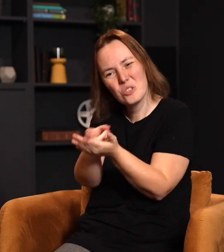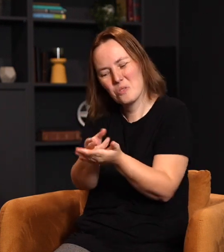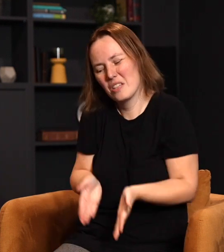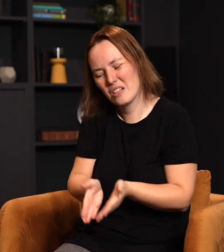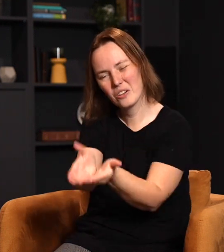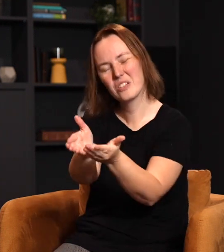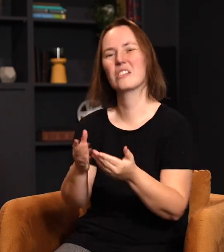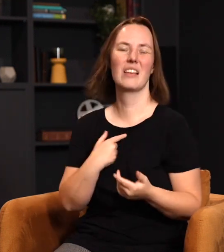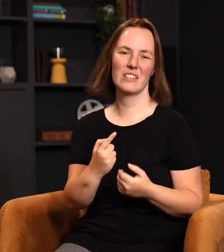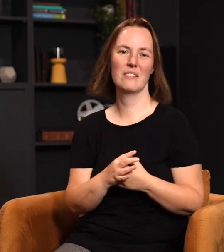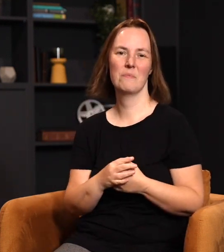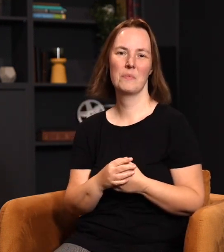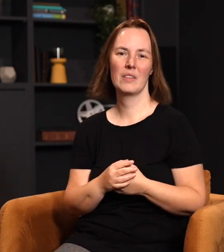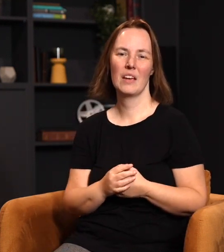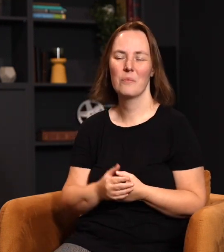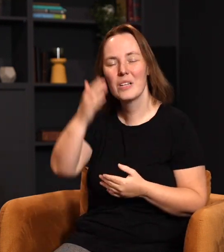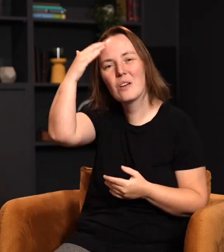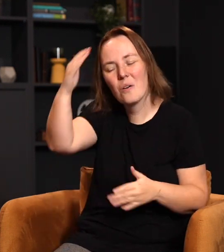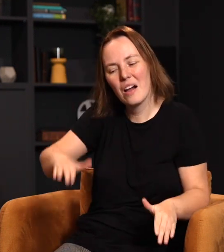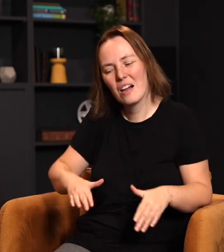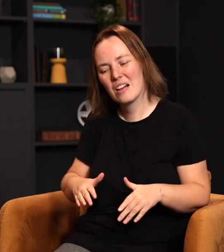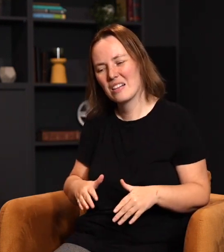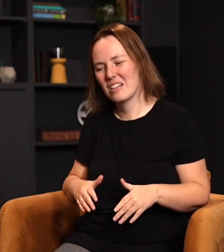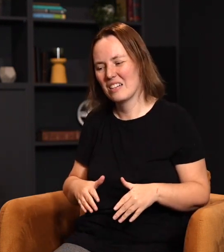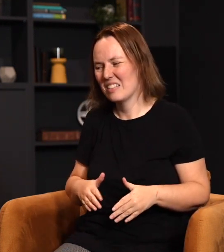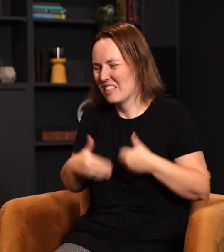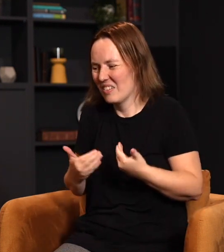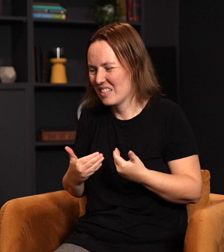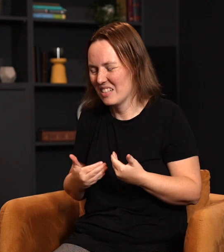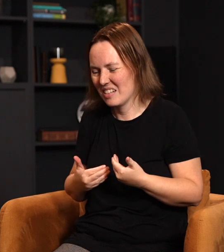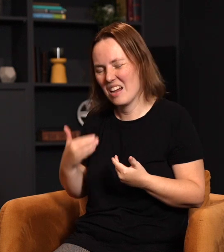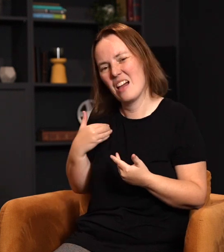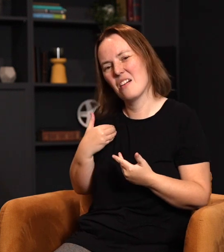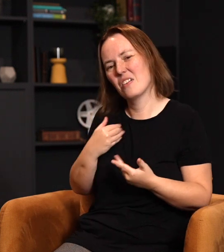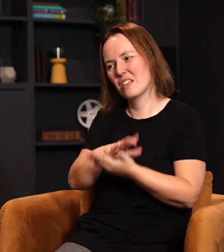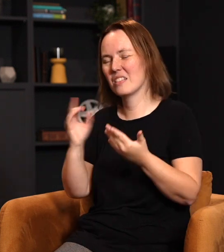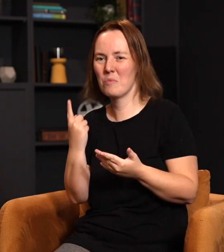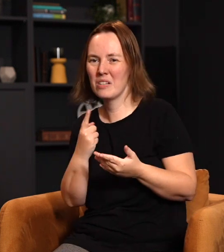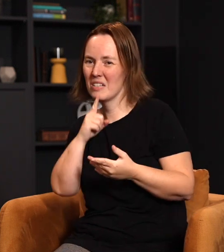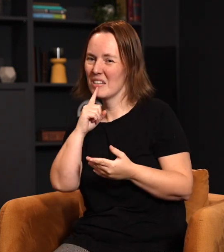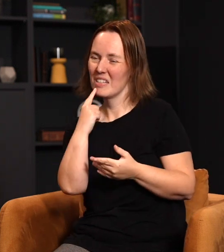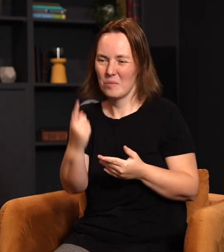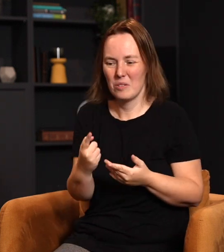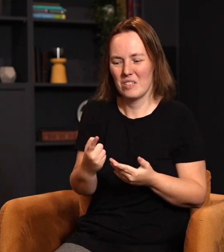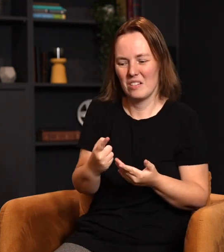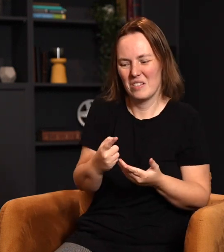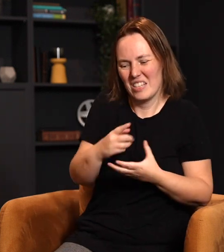us. But we also know what it is to have someone speak to us in a way that seems to just foster death. You know, maybe that somebody